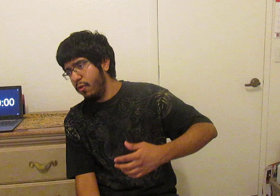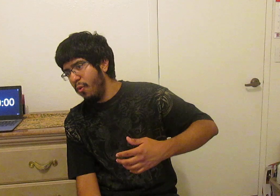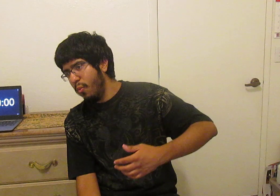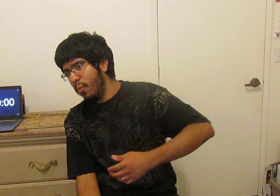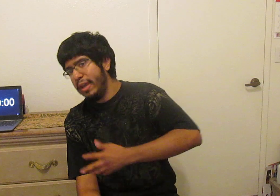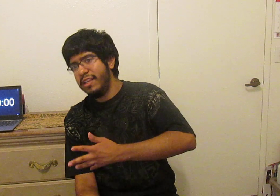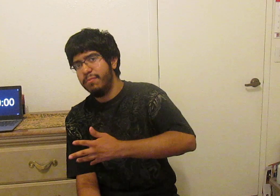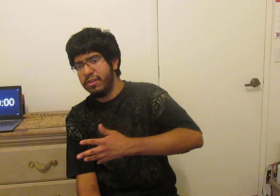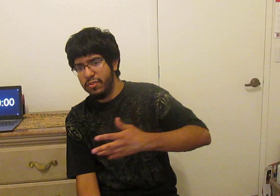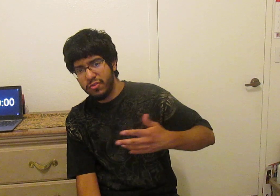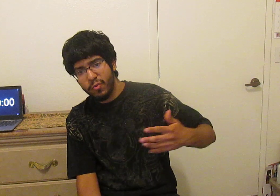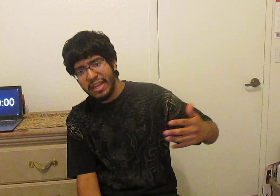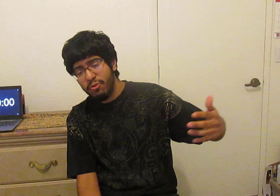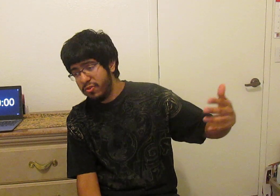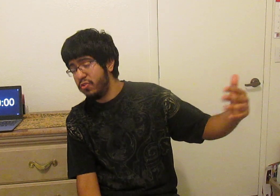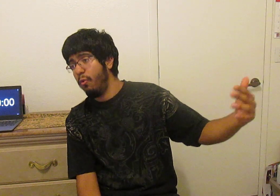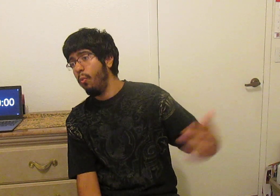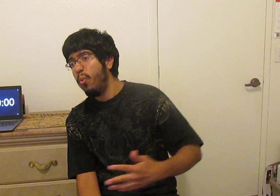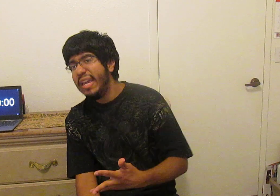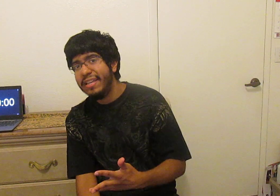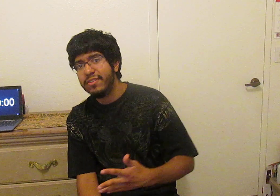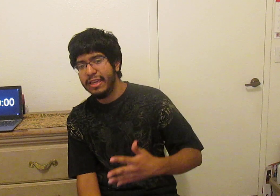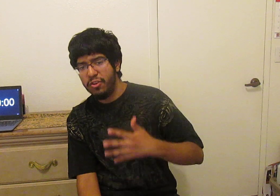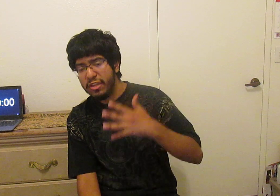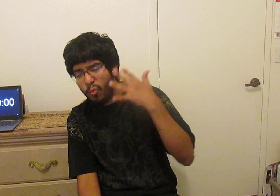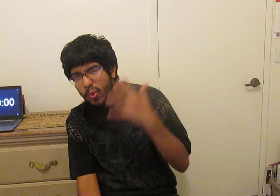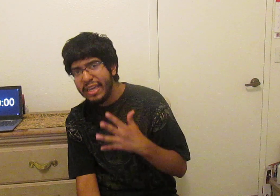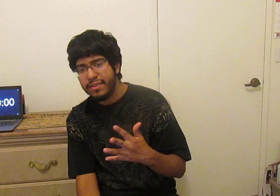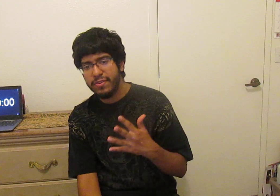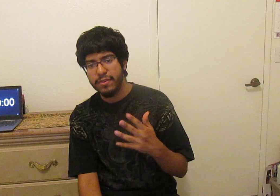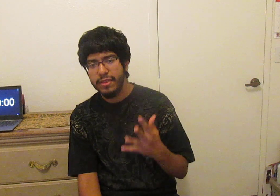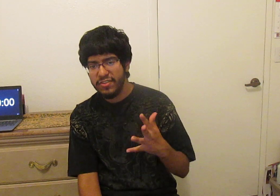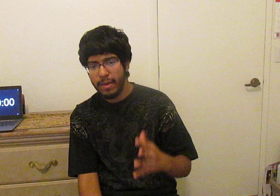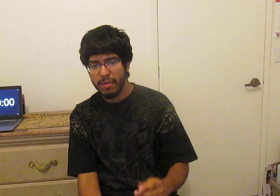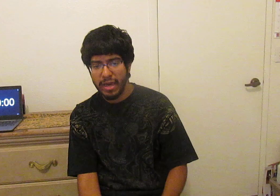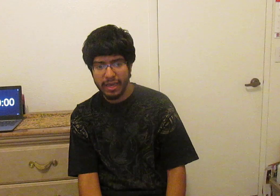by weeks because those 20 hours those are weeks like literally weeks they sent me back